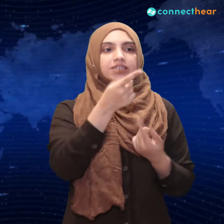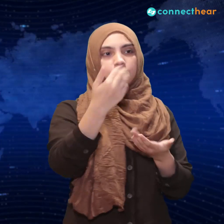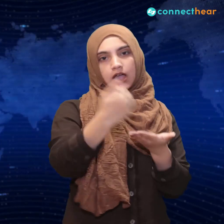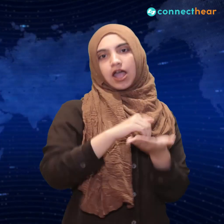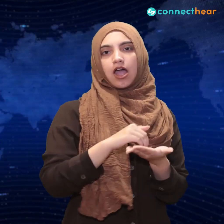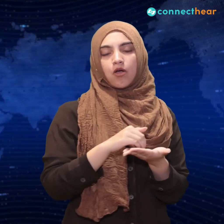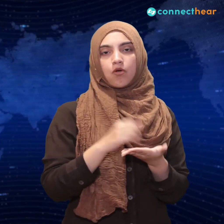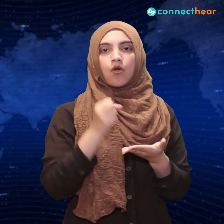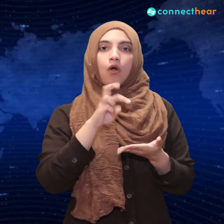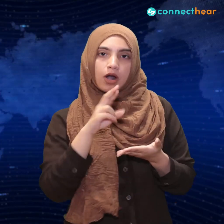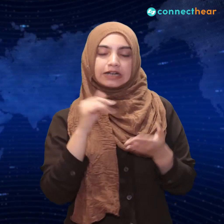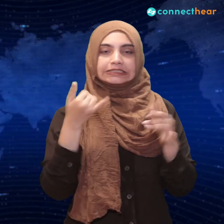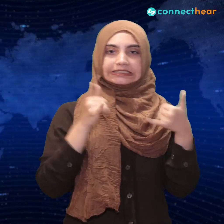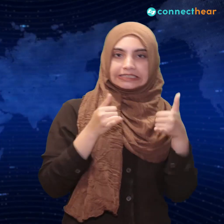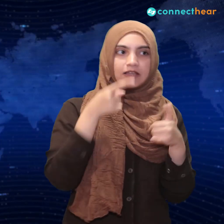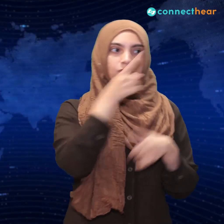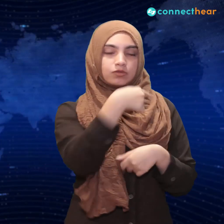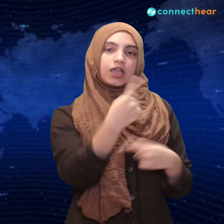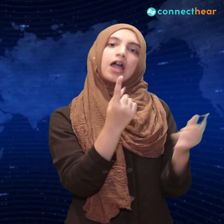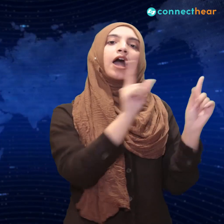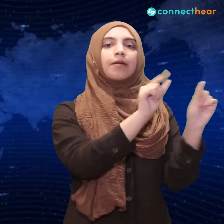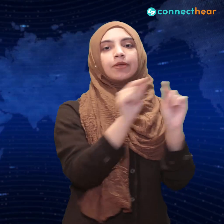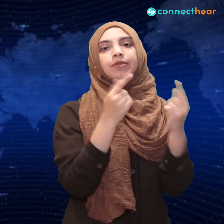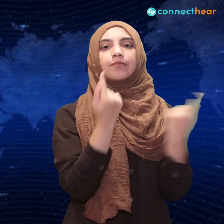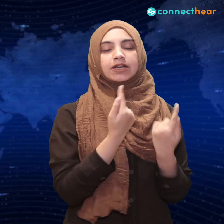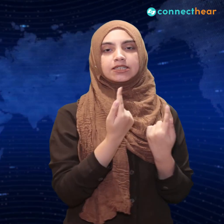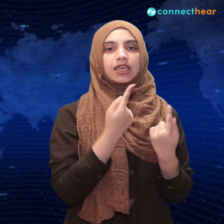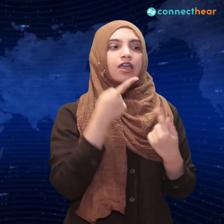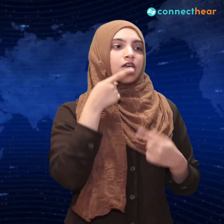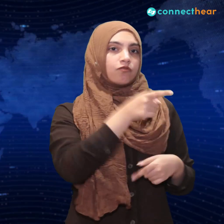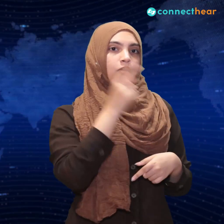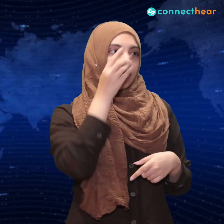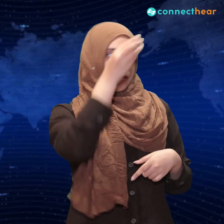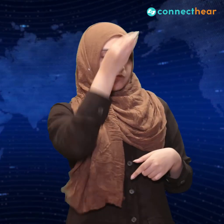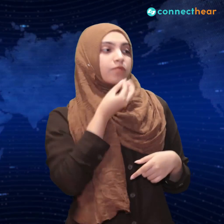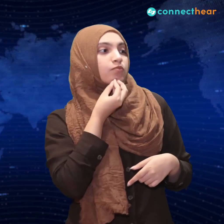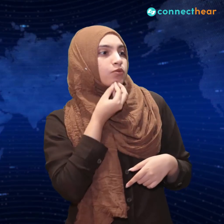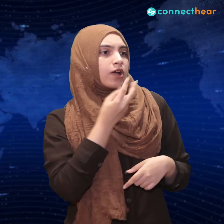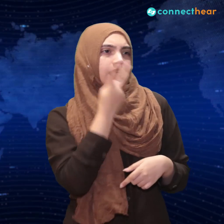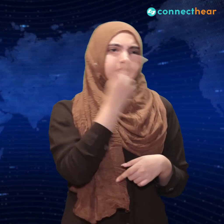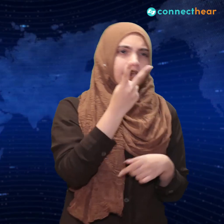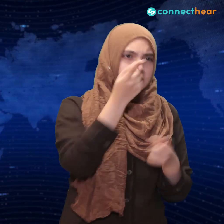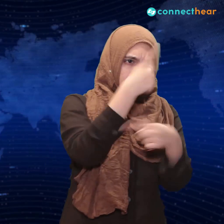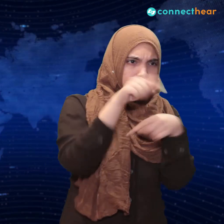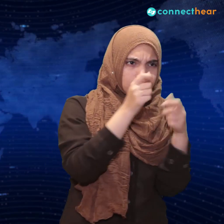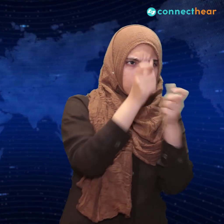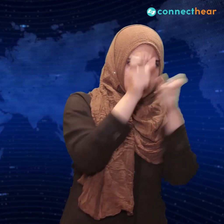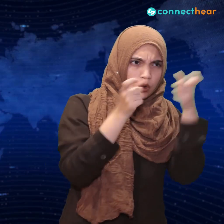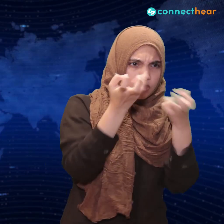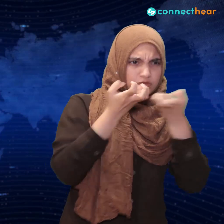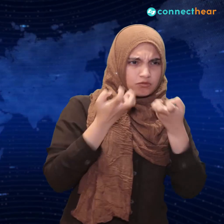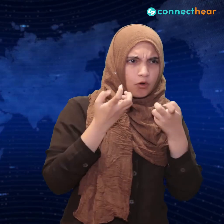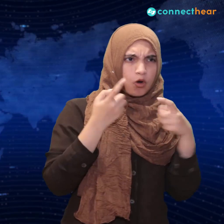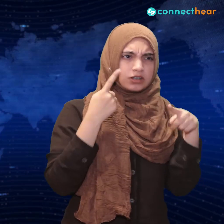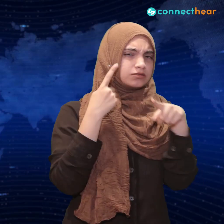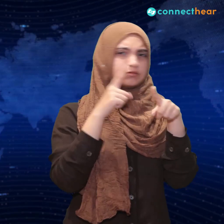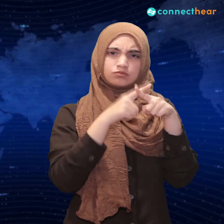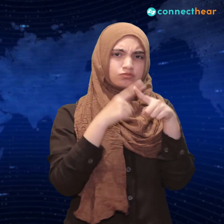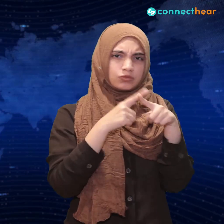that is why the old man chose to end the game as he knows it is unfair to force everyone to continue when the voting is 100